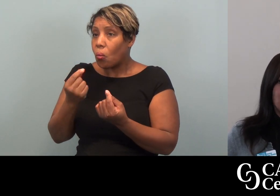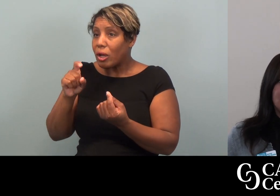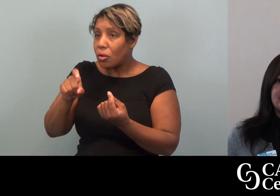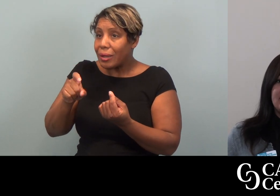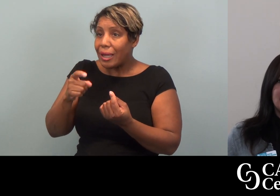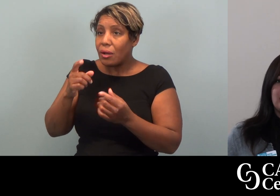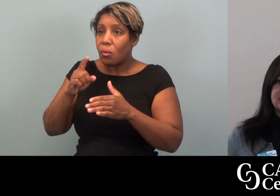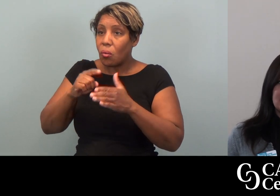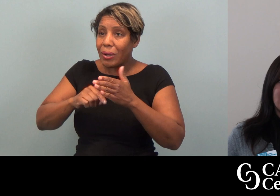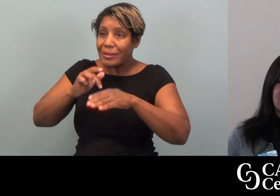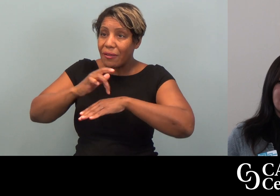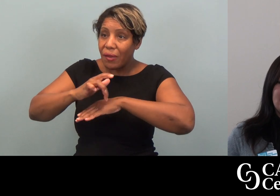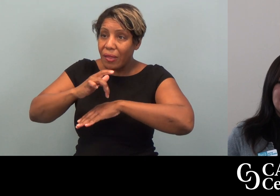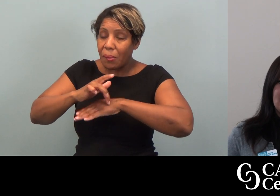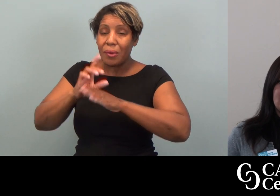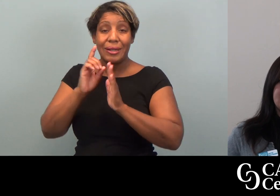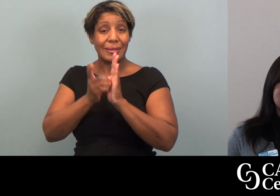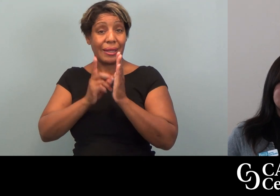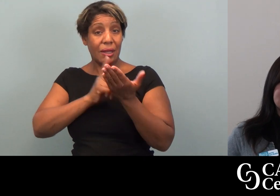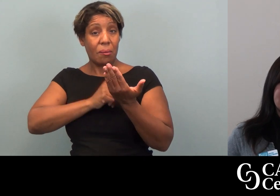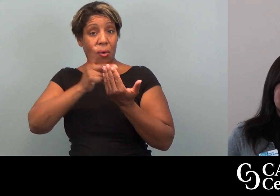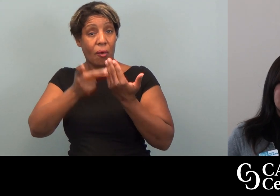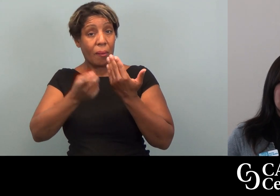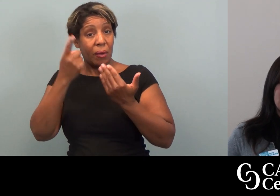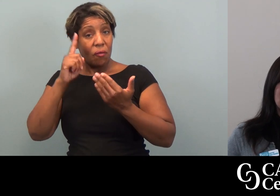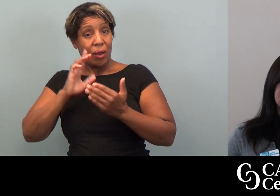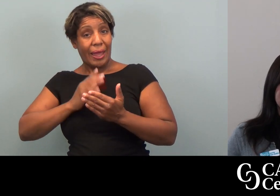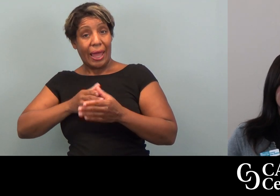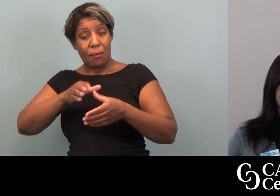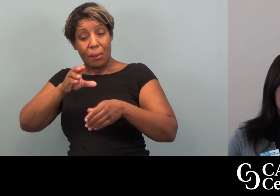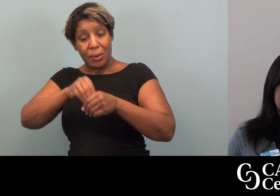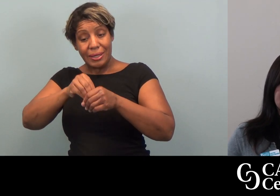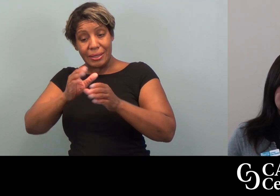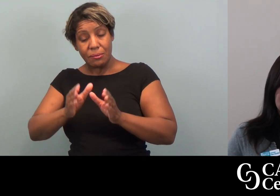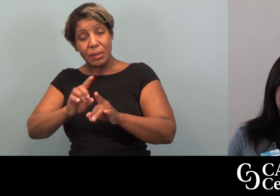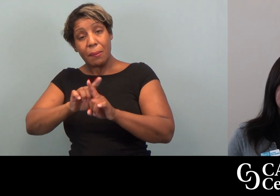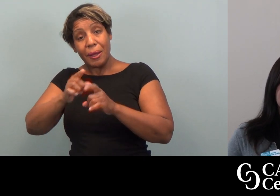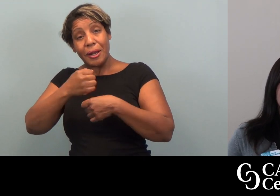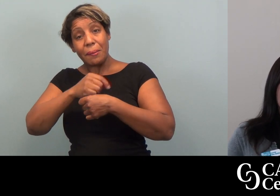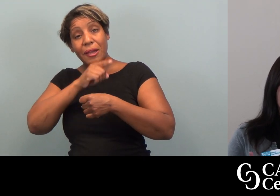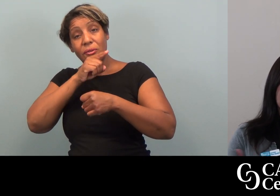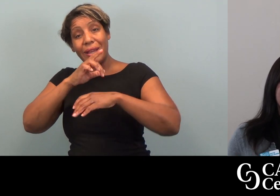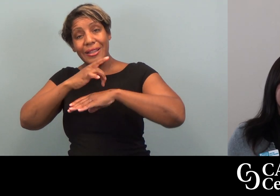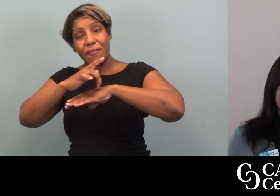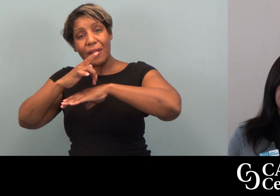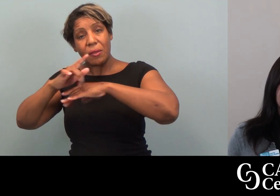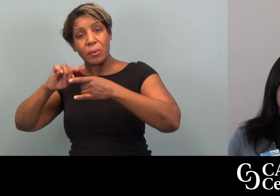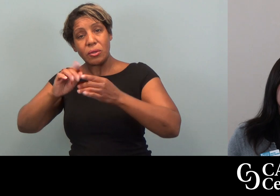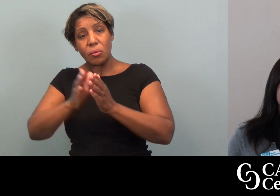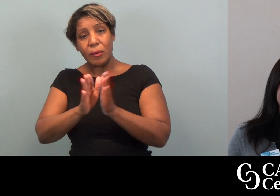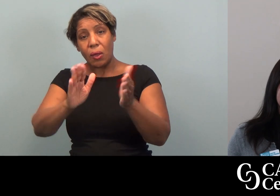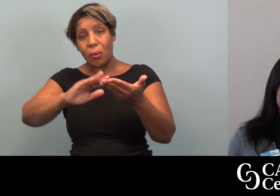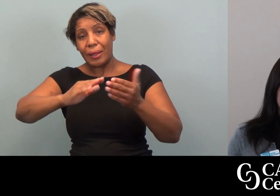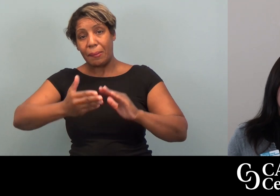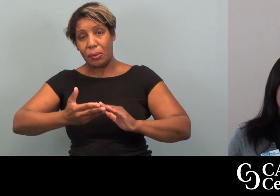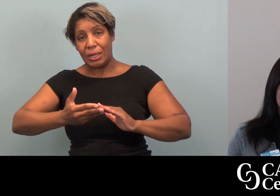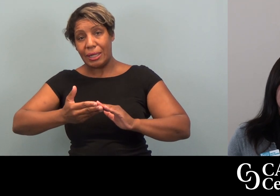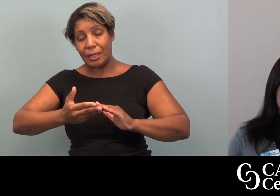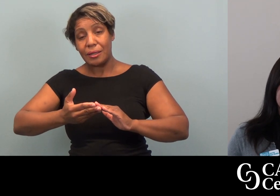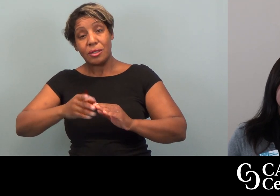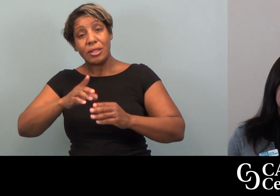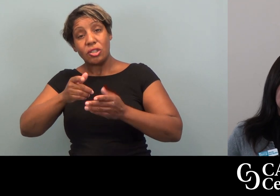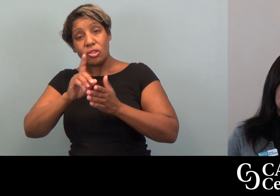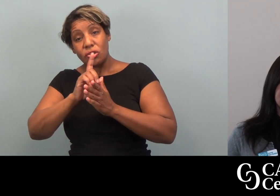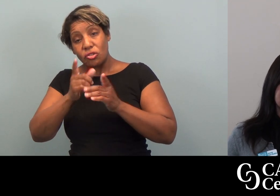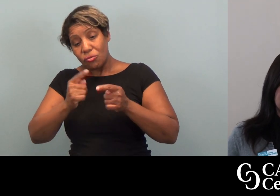saying, like, what do you need? What's out there? And designing a program not just for our participants. I want to make sure that it's available to the community